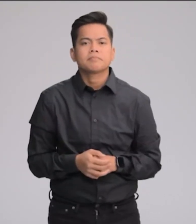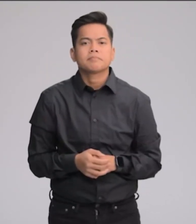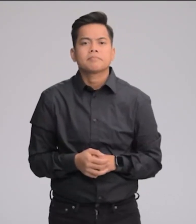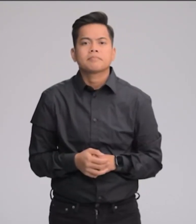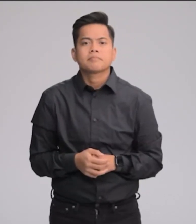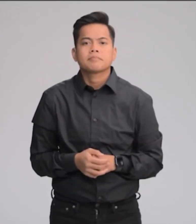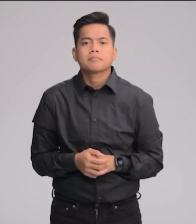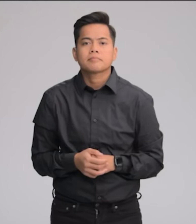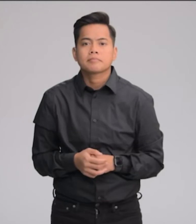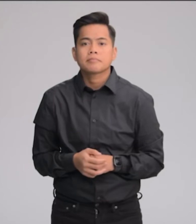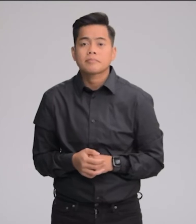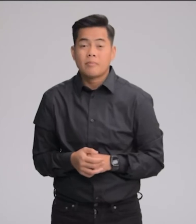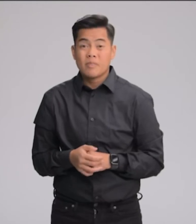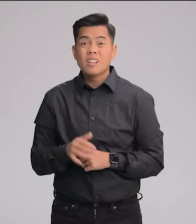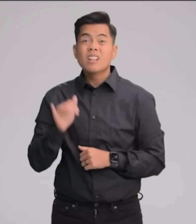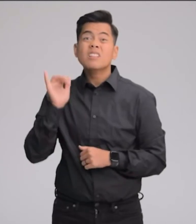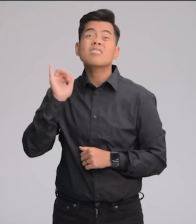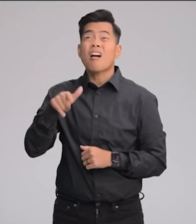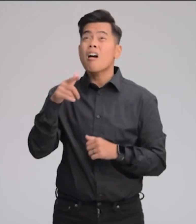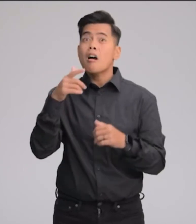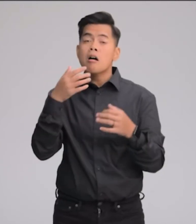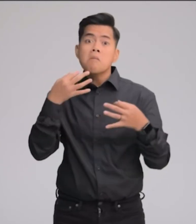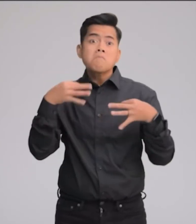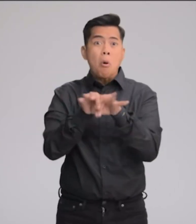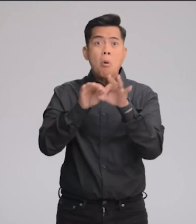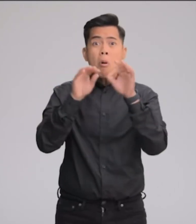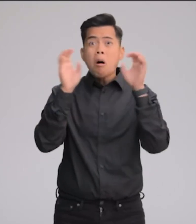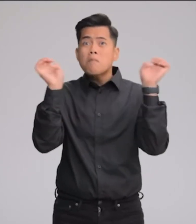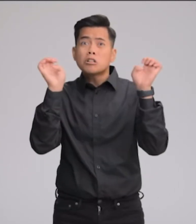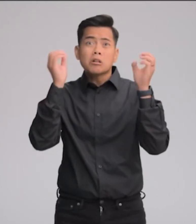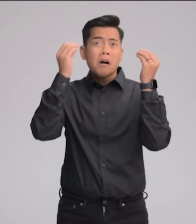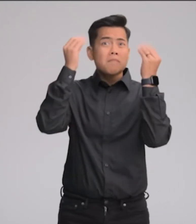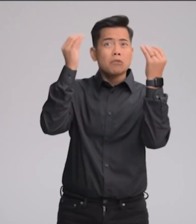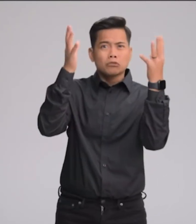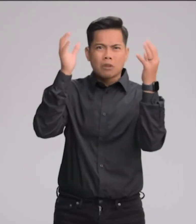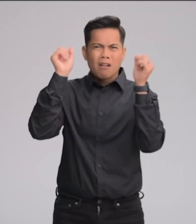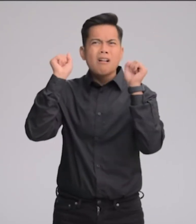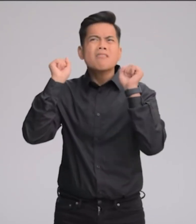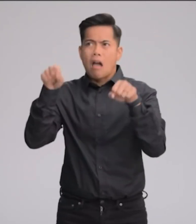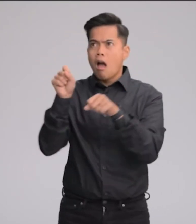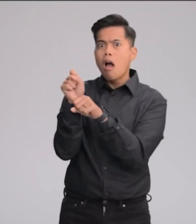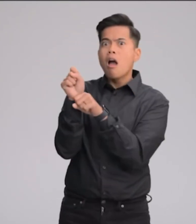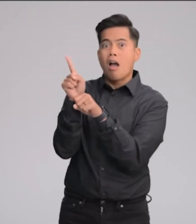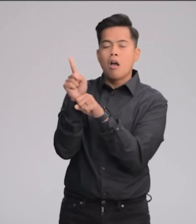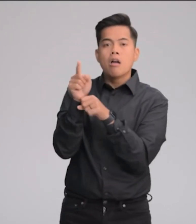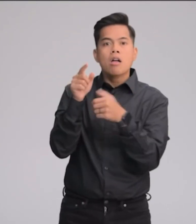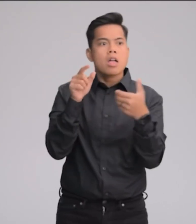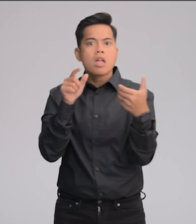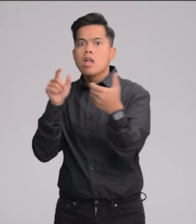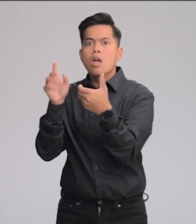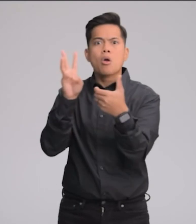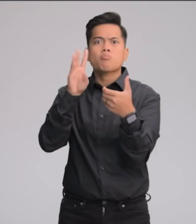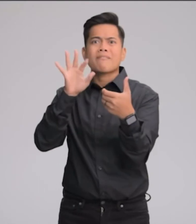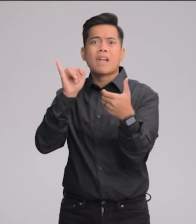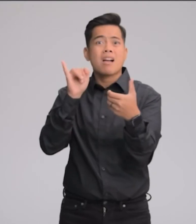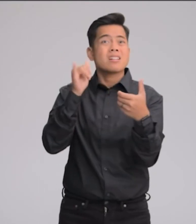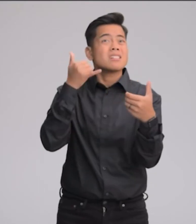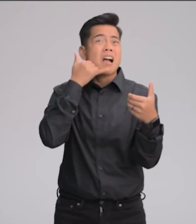Allowing you to deliver critical information to emergency services, in places where Wi-Fi and cell service are unavailable.